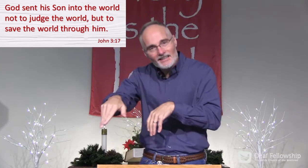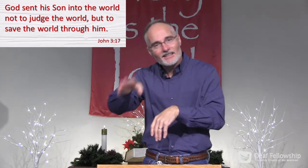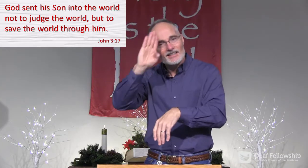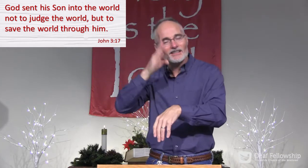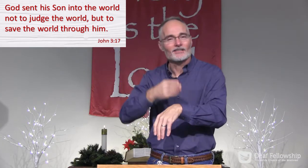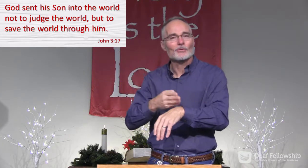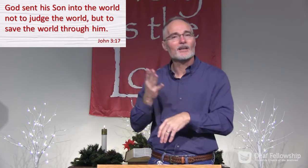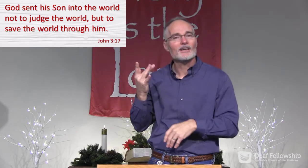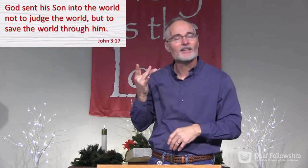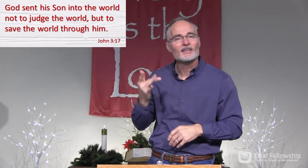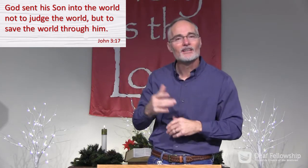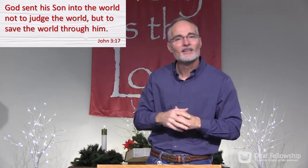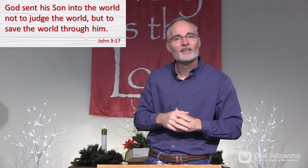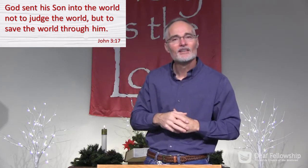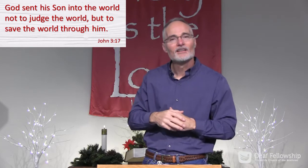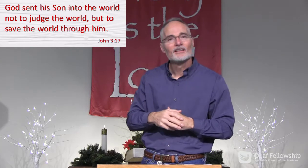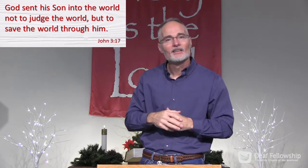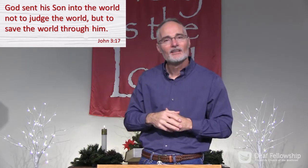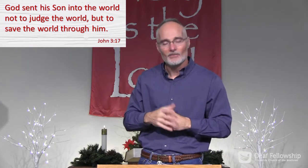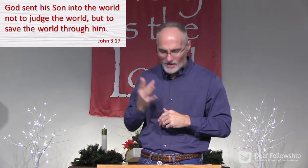God sent His Son into the world